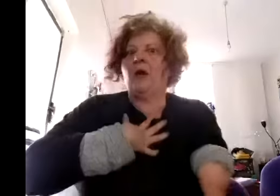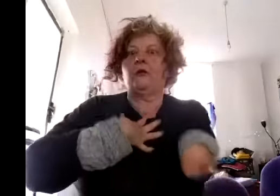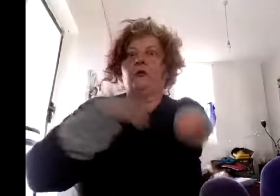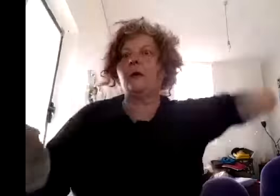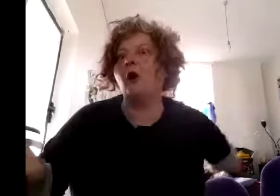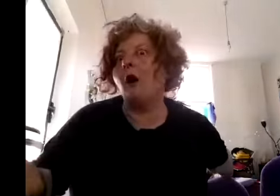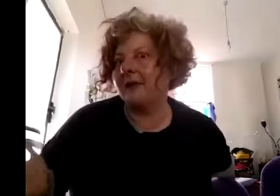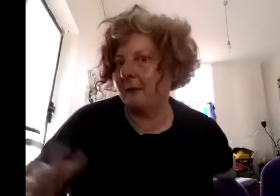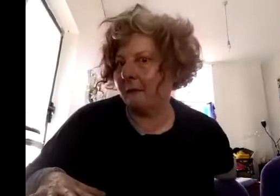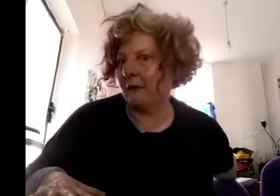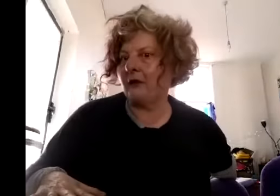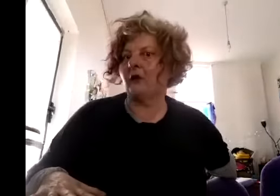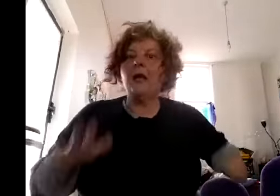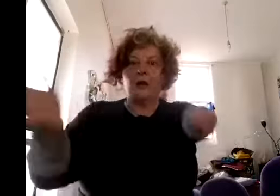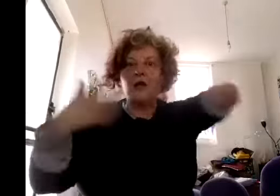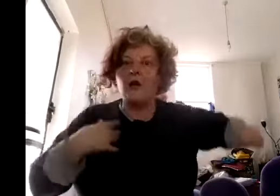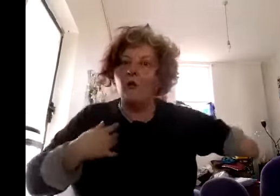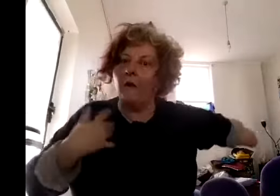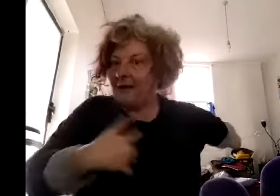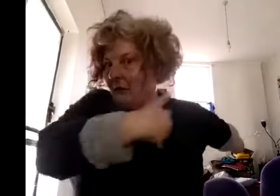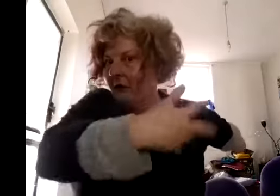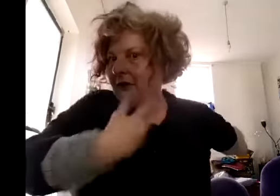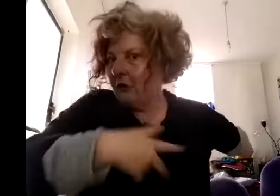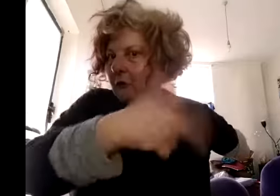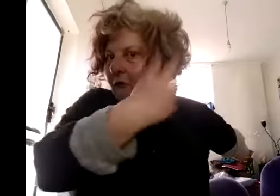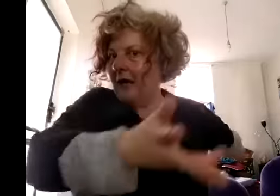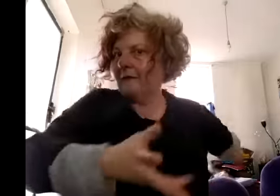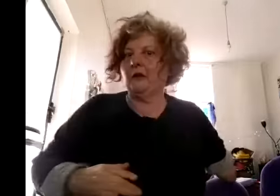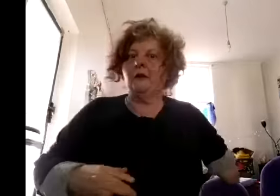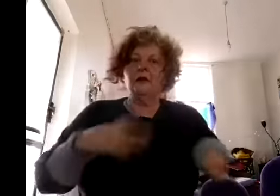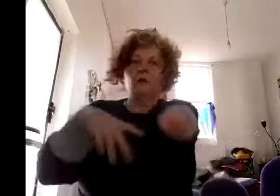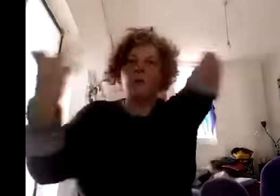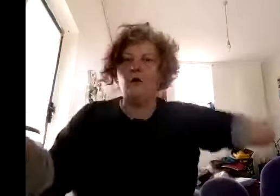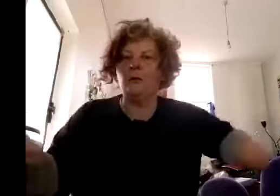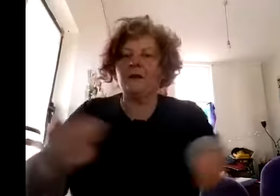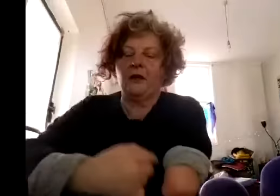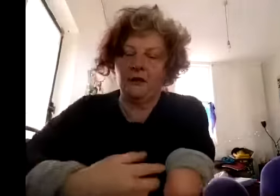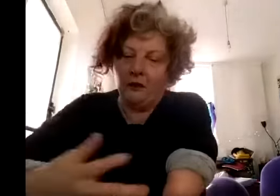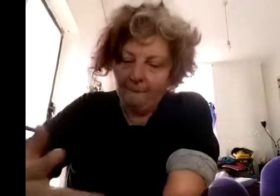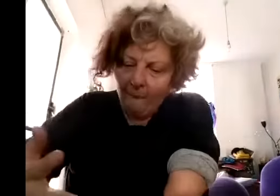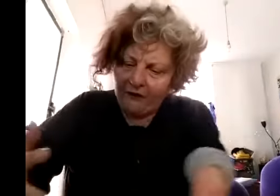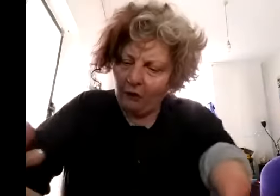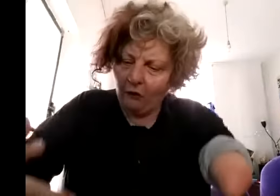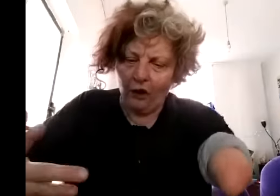dream job is to be with a freak show but i know that's not the usual run for what performers want to do so you know